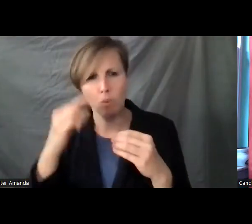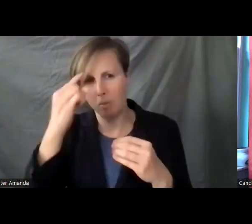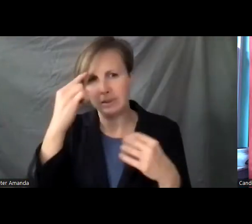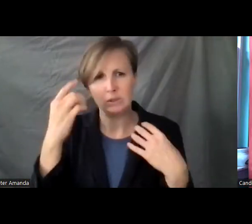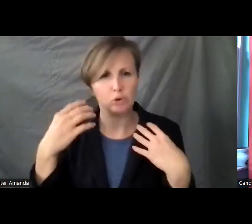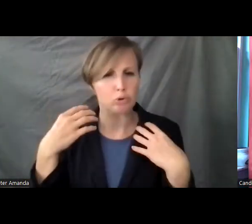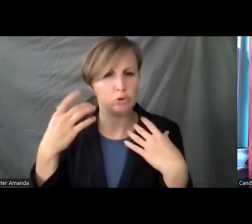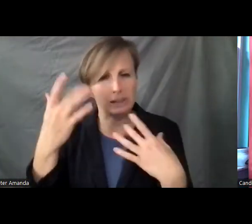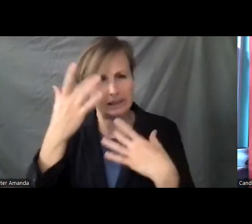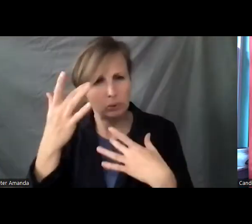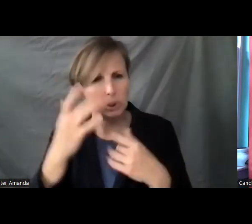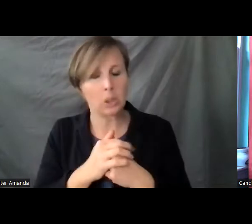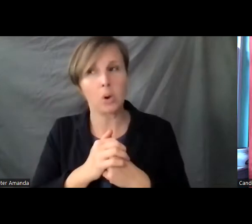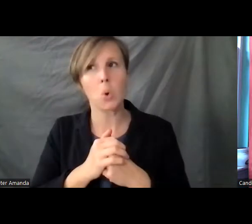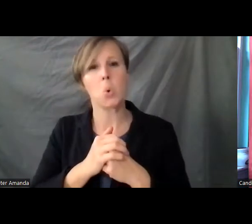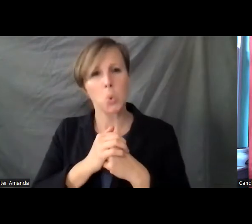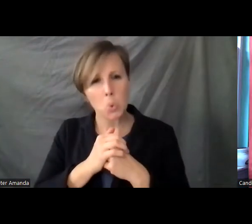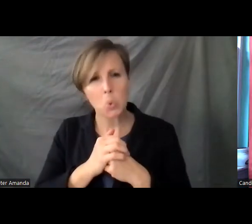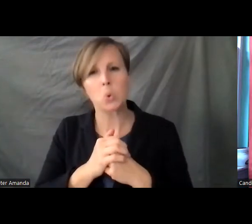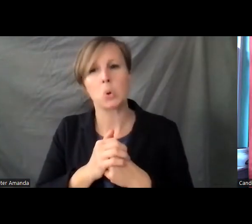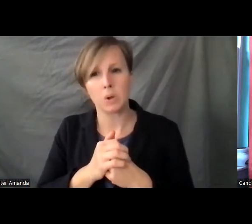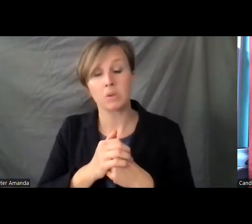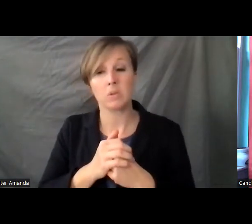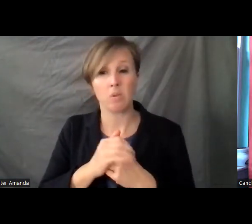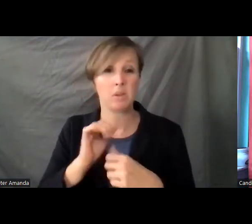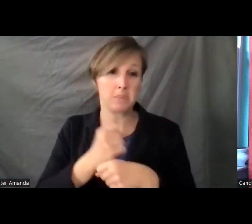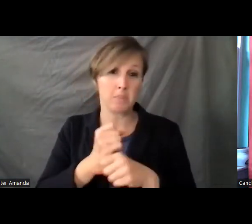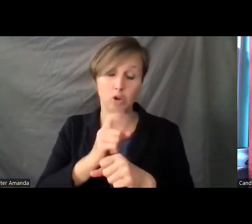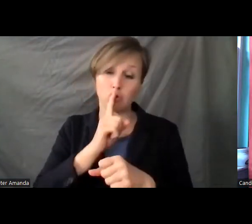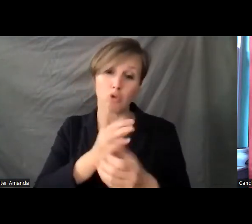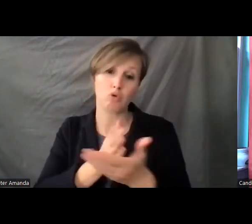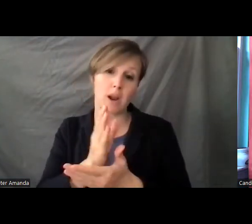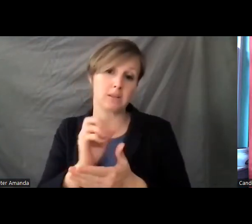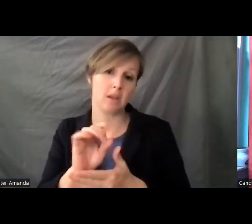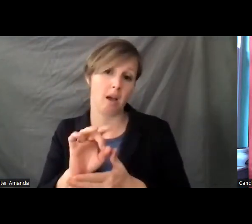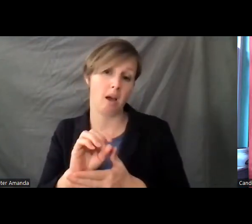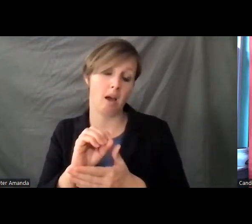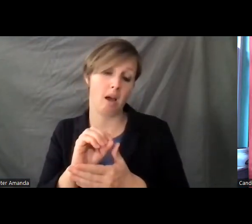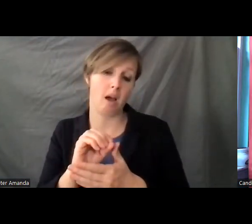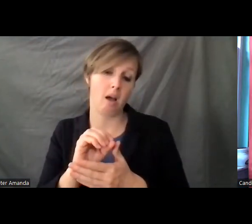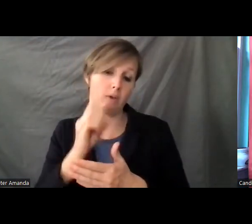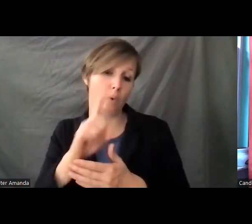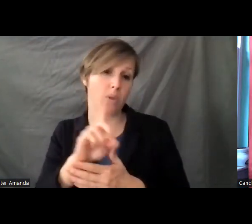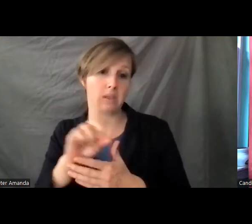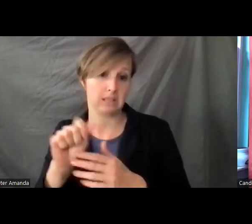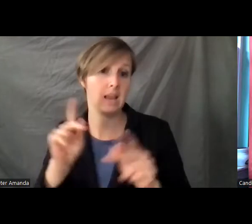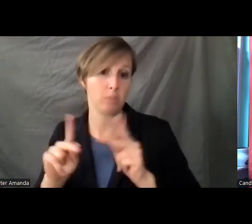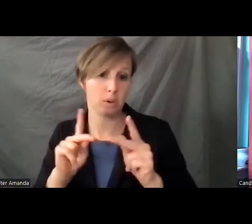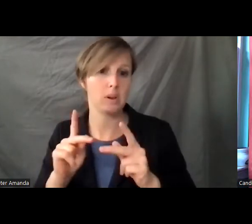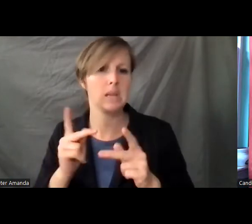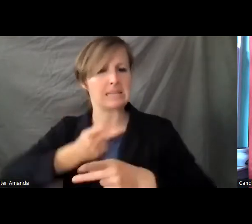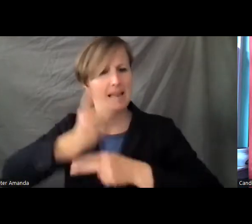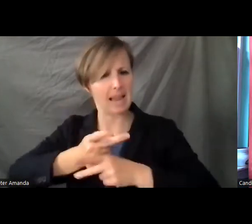to that point, the rights of ensuring that the rights of the disabled are, you know, maintained and,